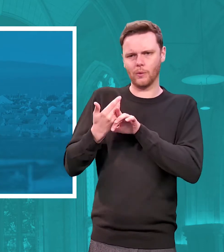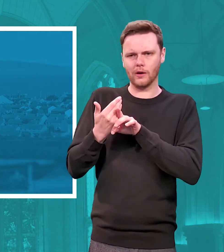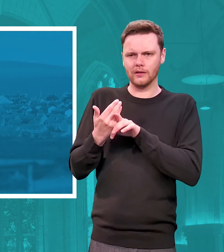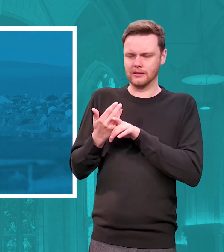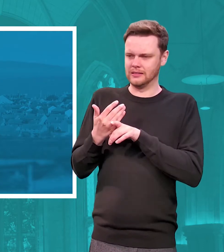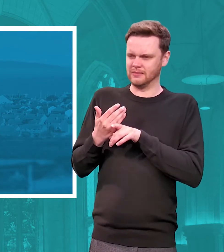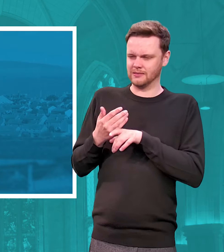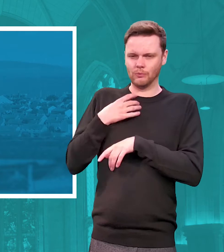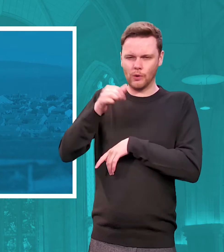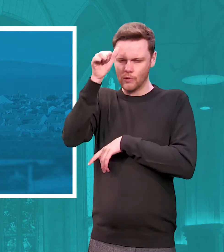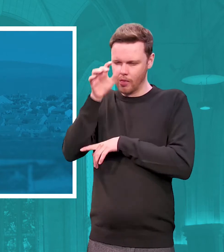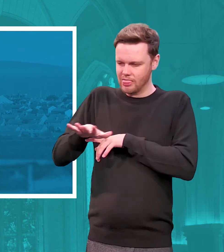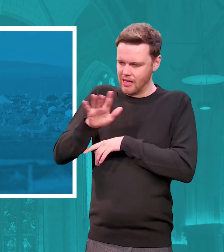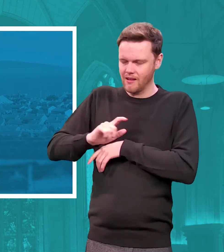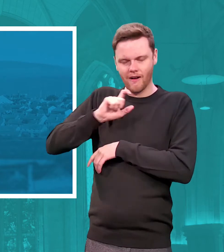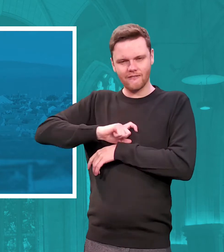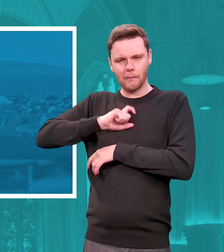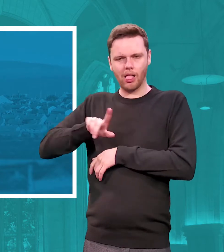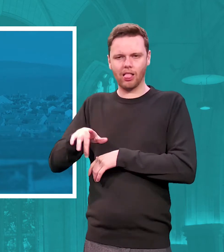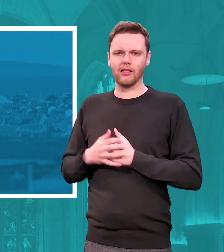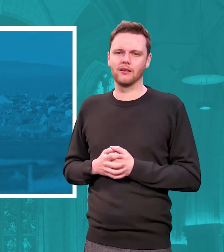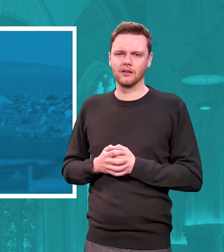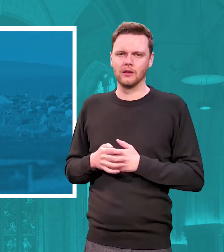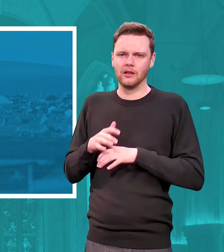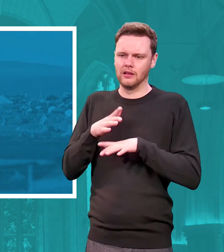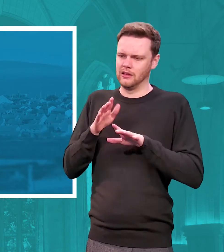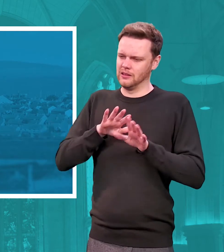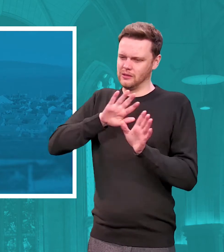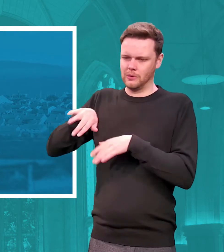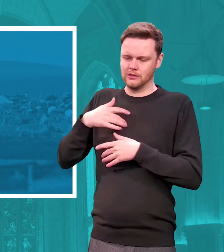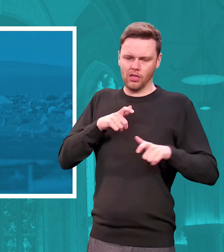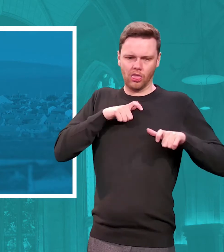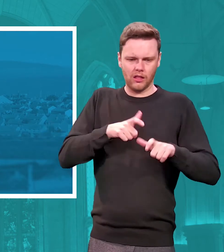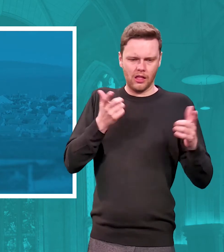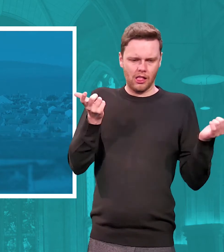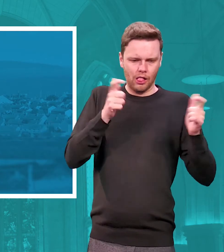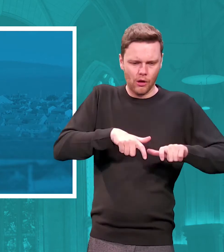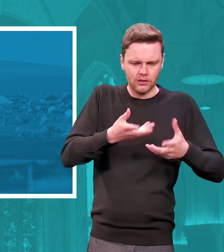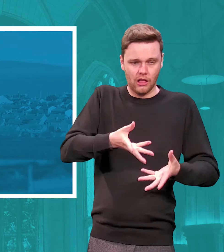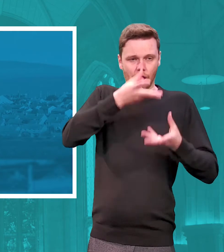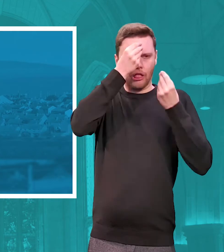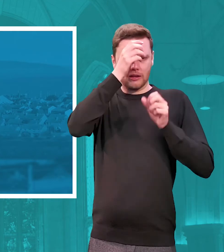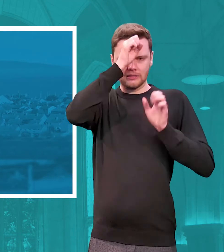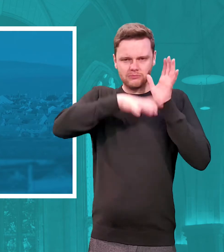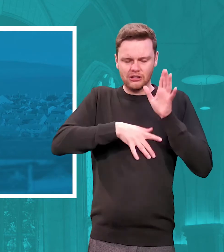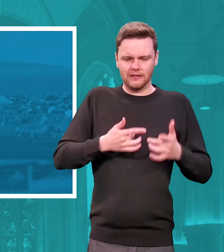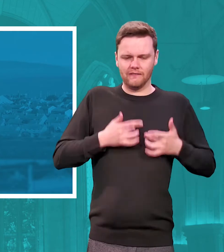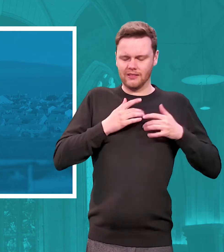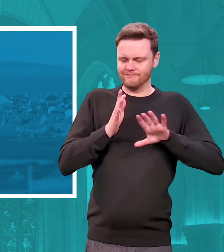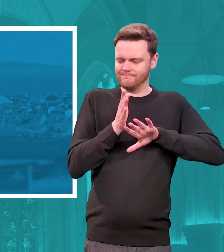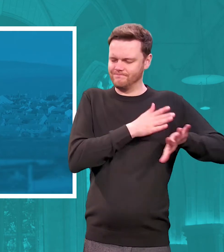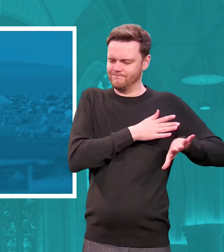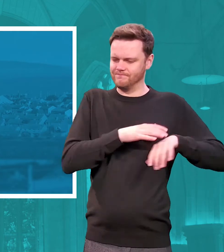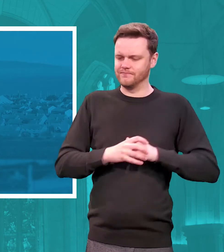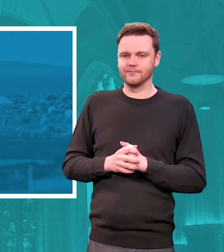comfortable rather than to continue to engage with our lockdown learnings and experiences the